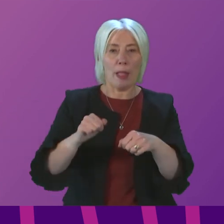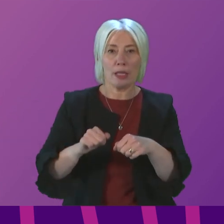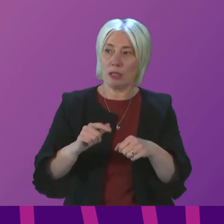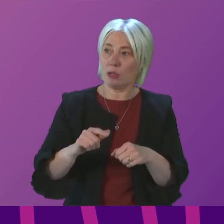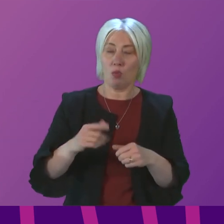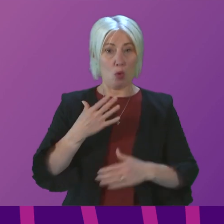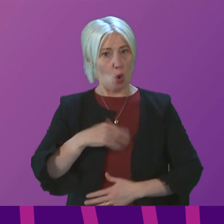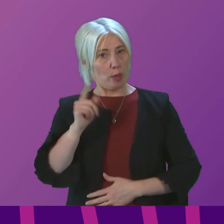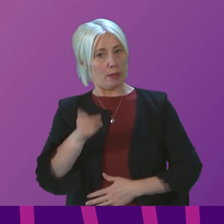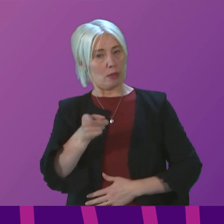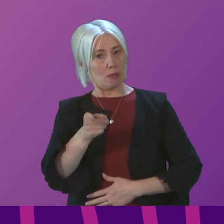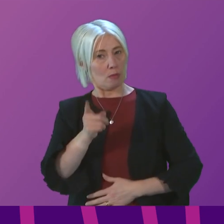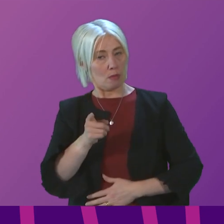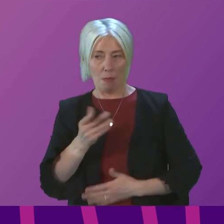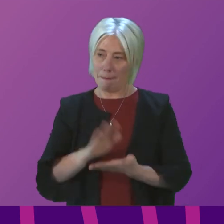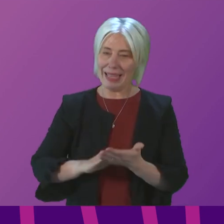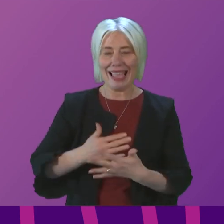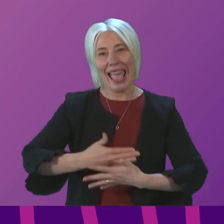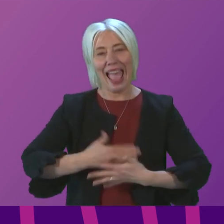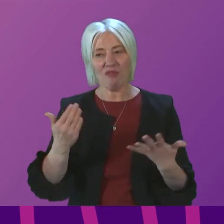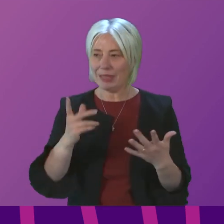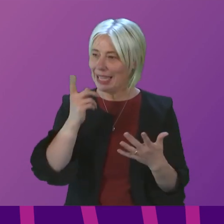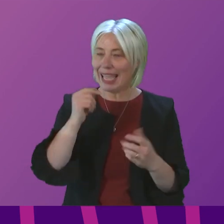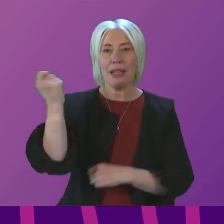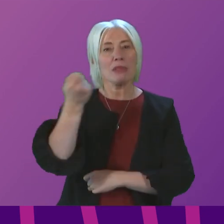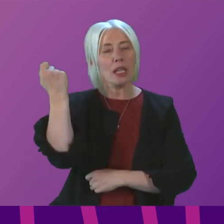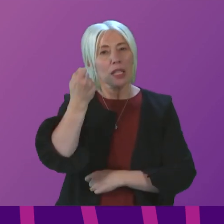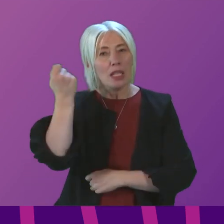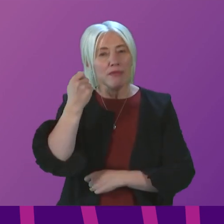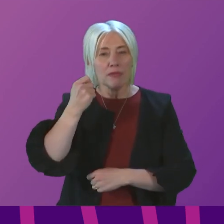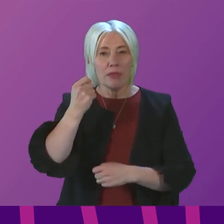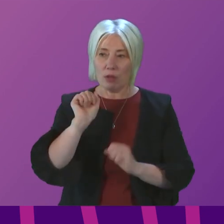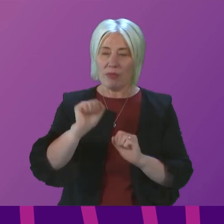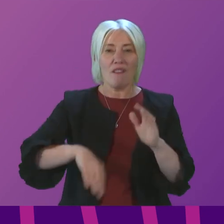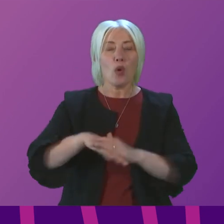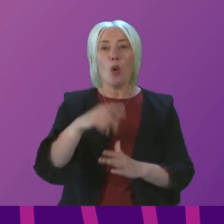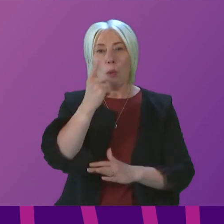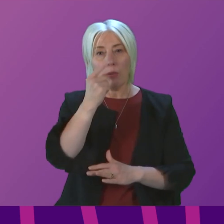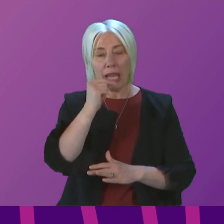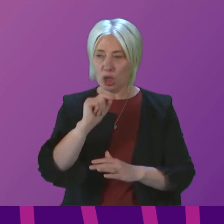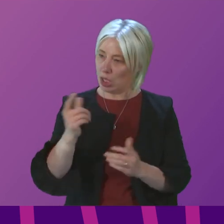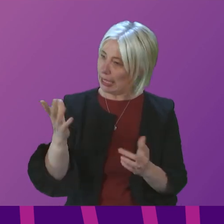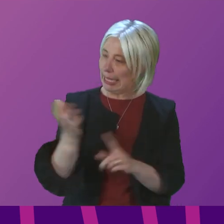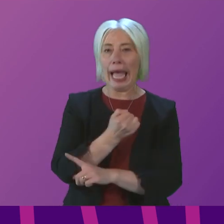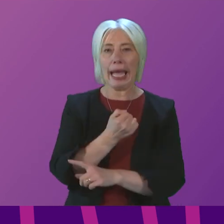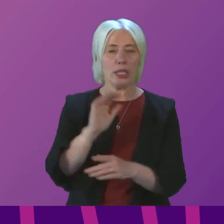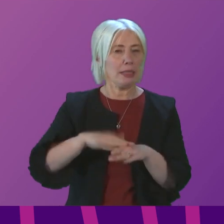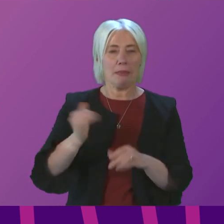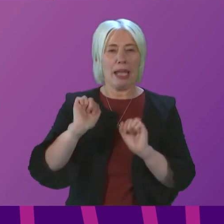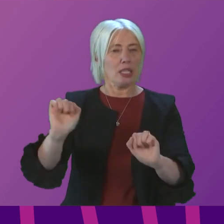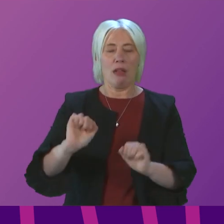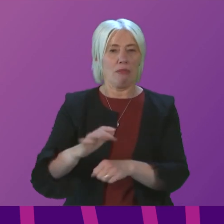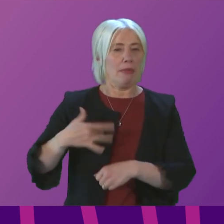one we want. where everybody has the chance to succeed and to fulfil their potential in life, regardless of their circumstances.